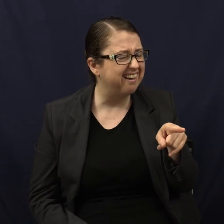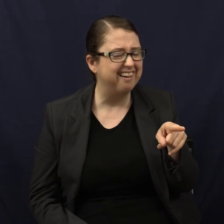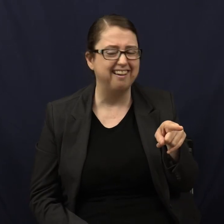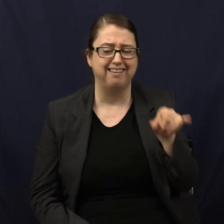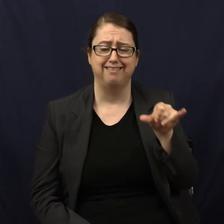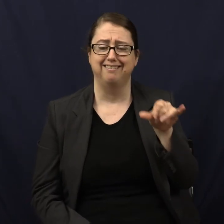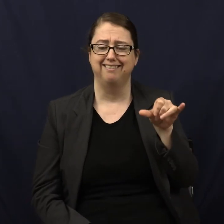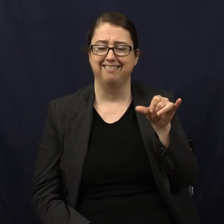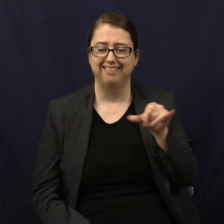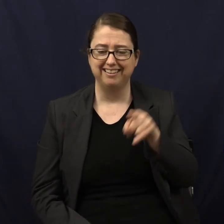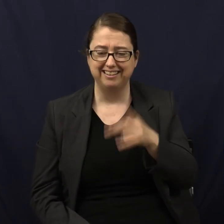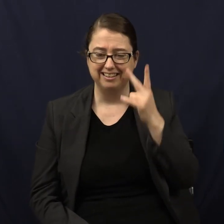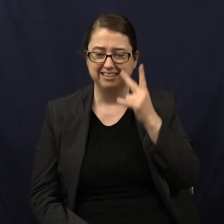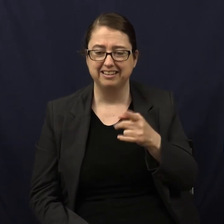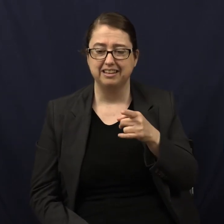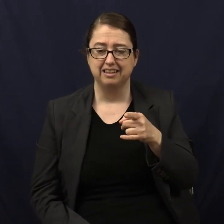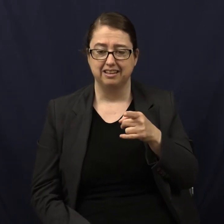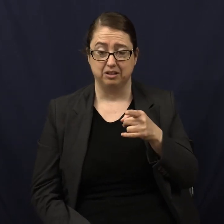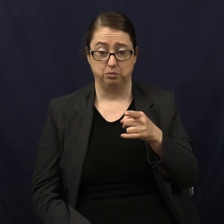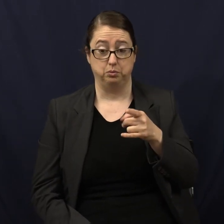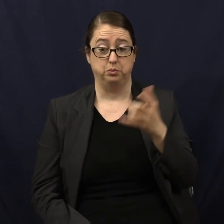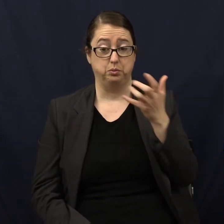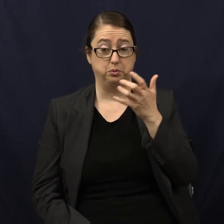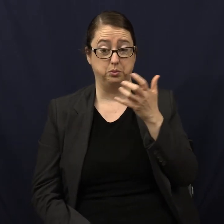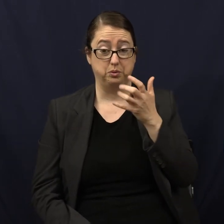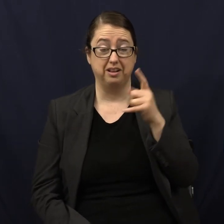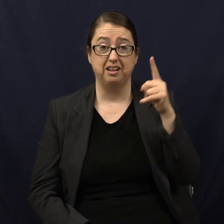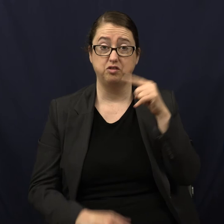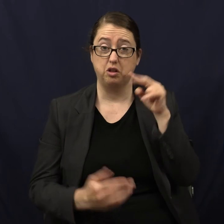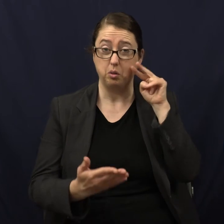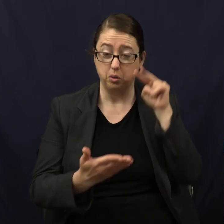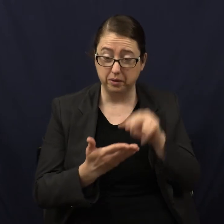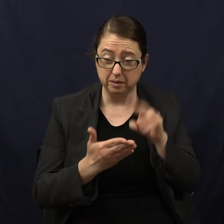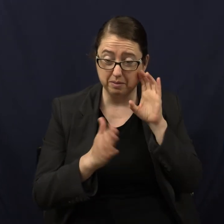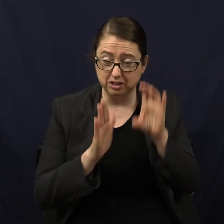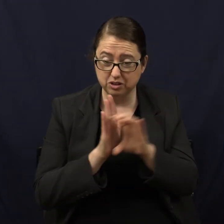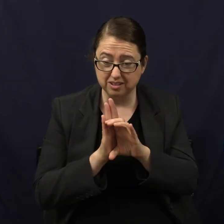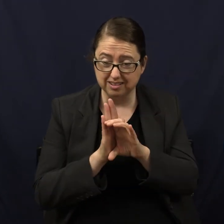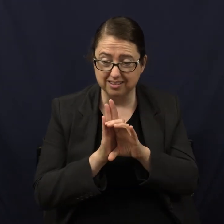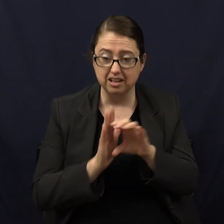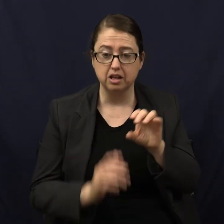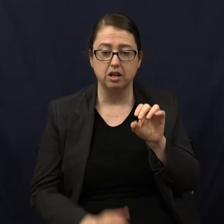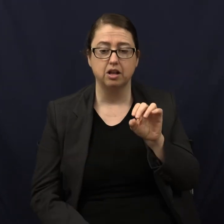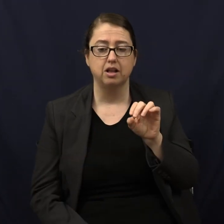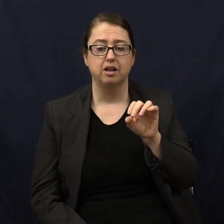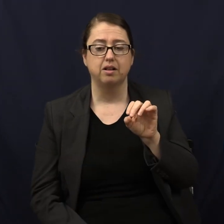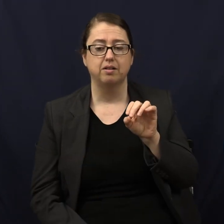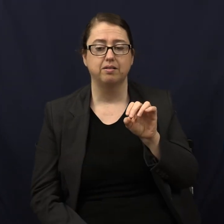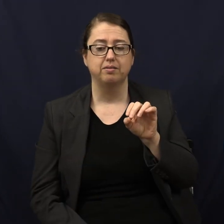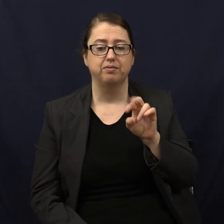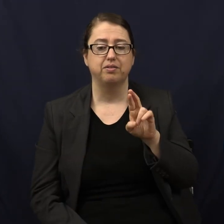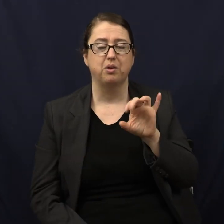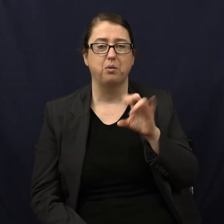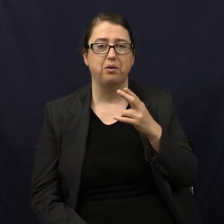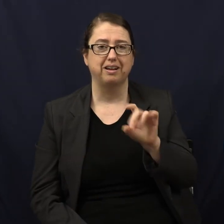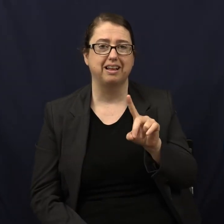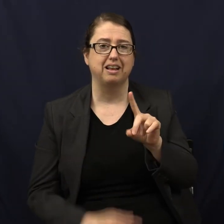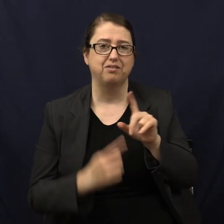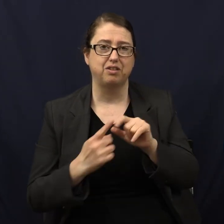You see anything here? Wow. Look closer. That's an orchid from Trader Joe's. Did you know that?